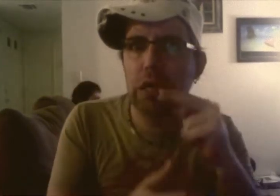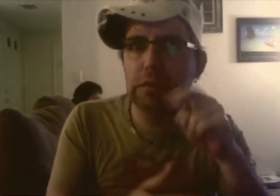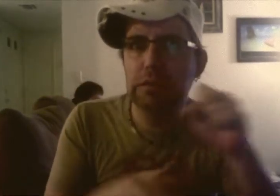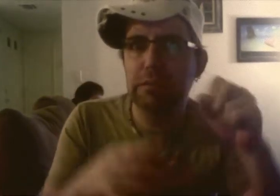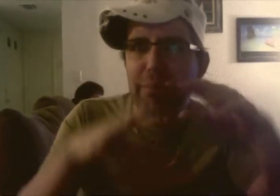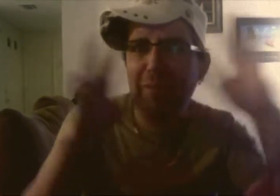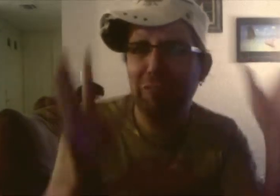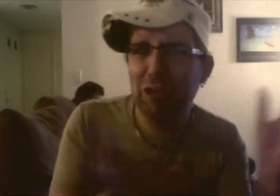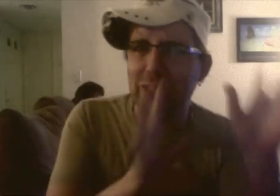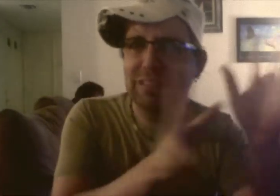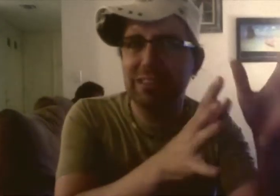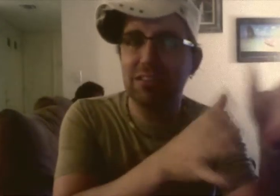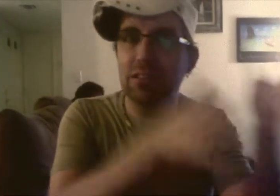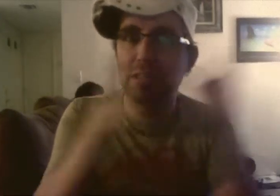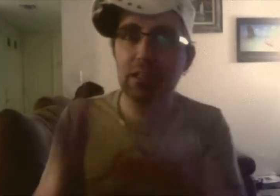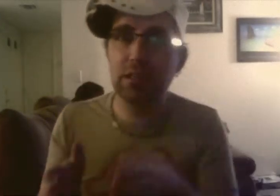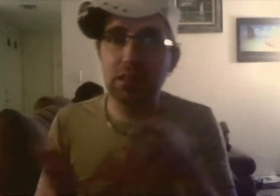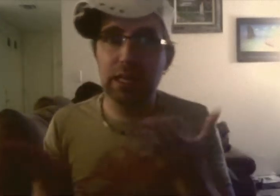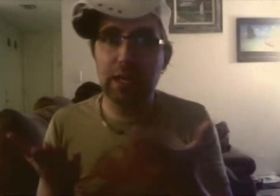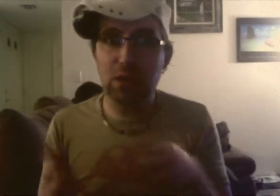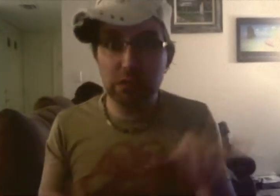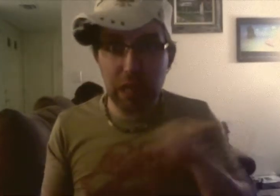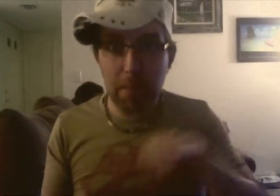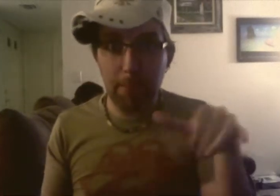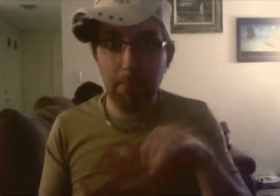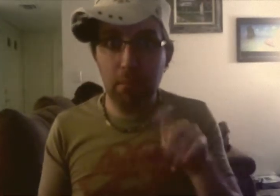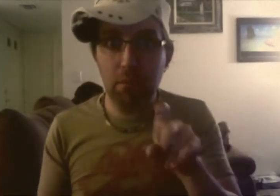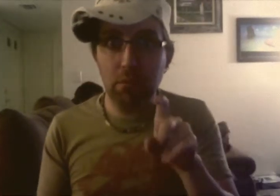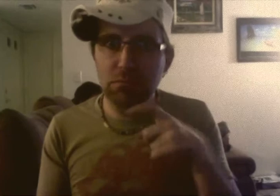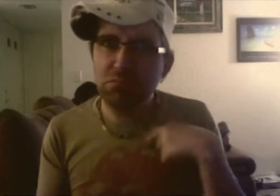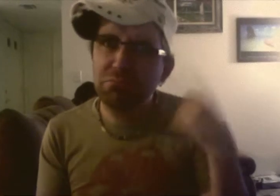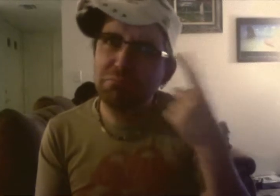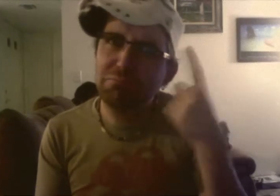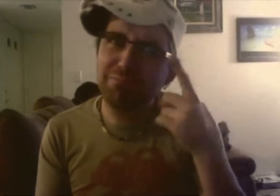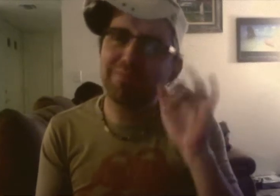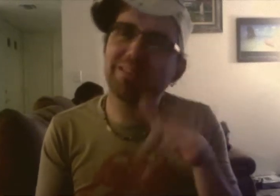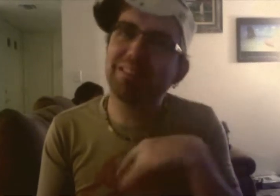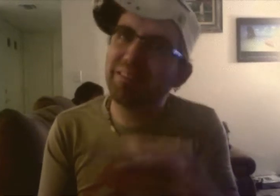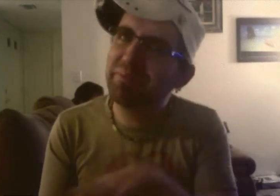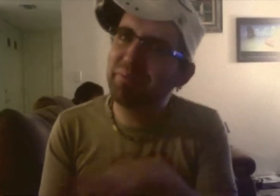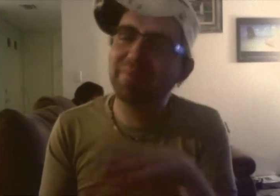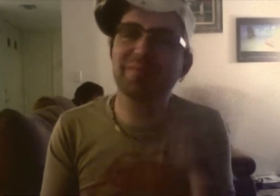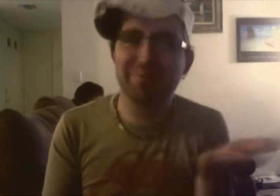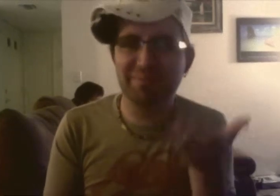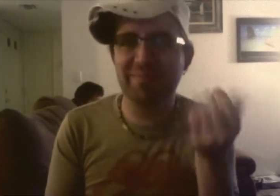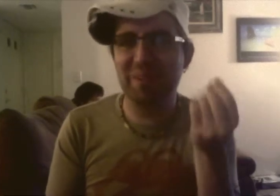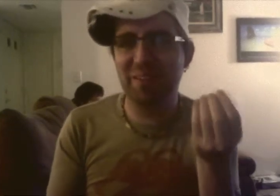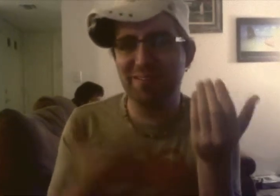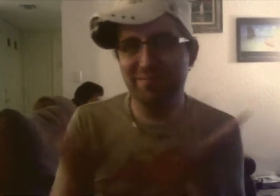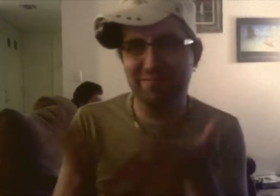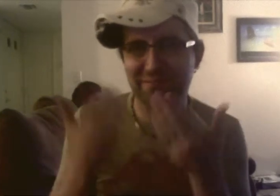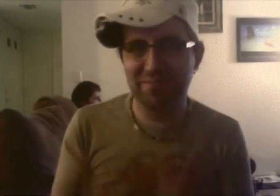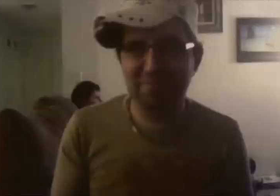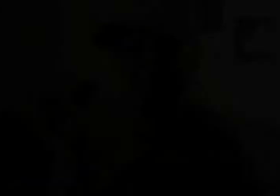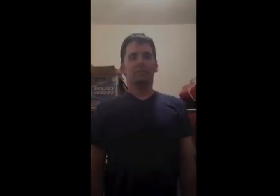box. In the drama Greetings from Tim Buckley, a budding musician reluctantly agrees to play a memorial...